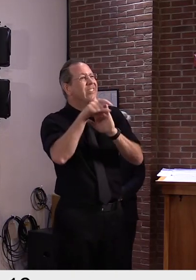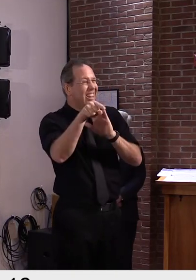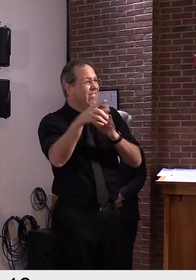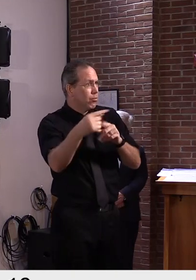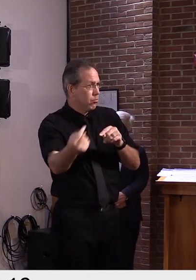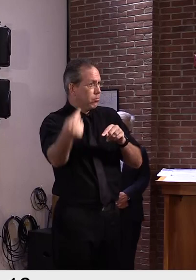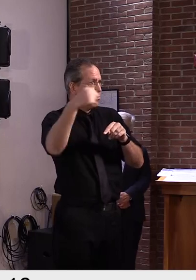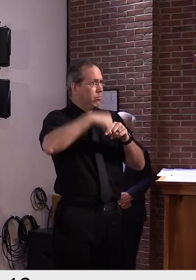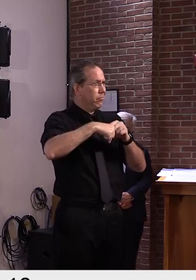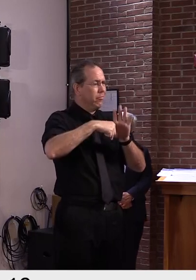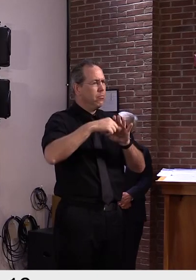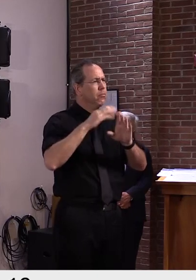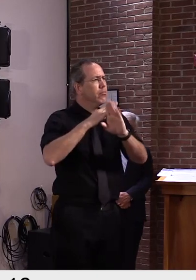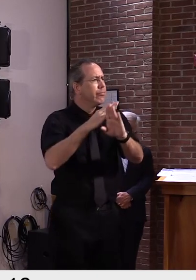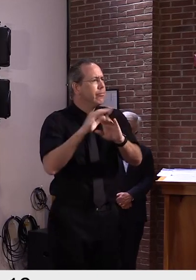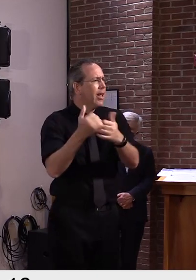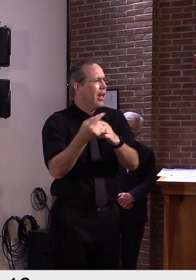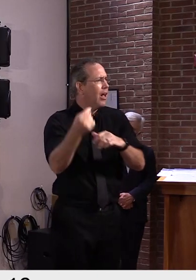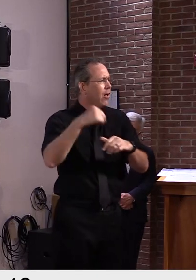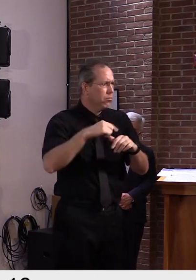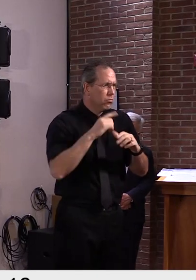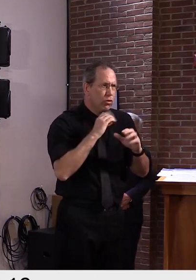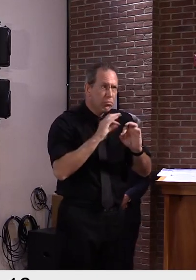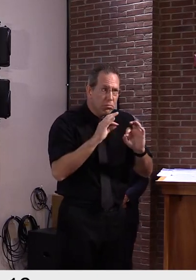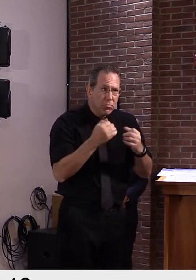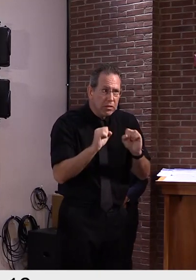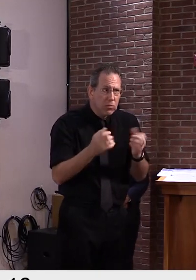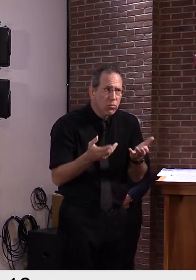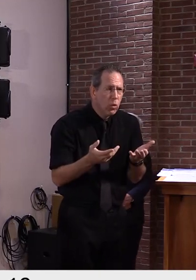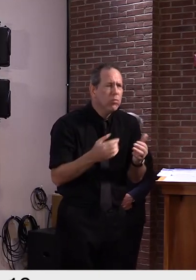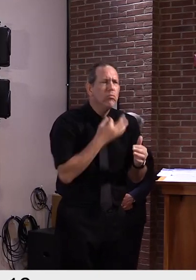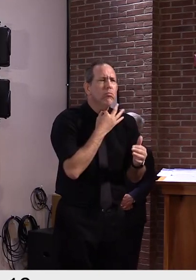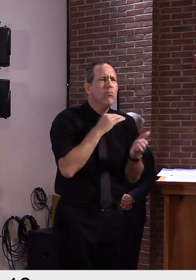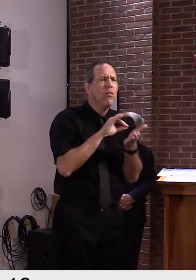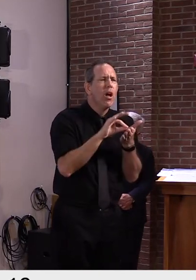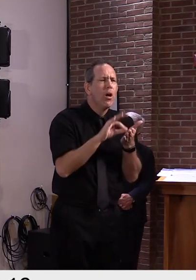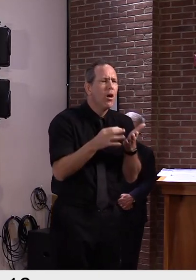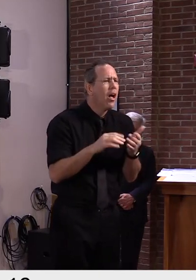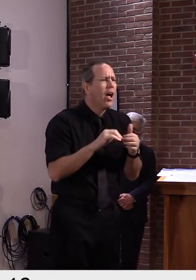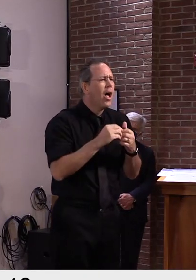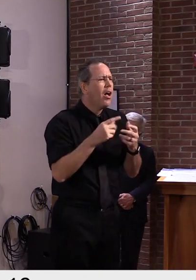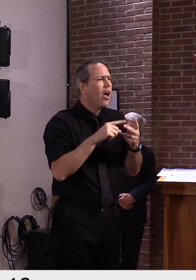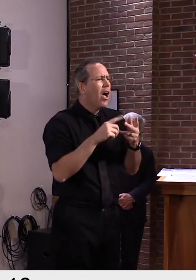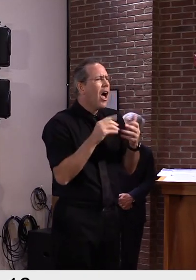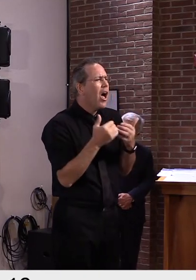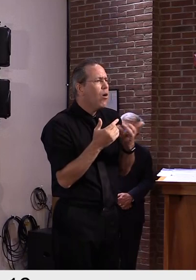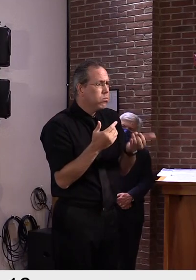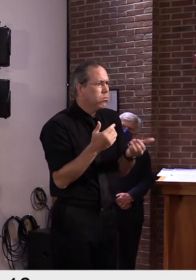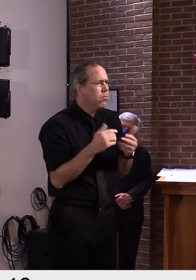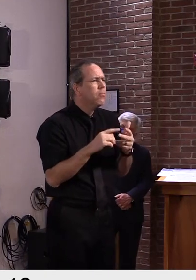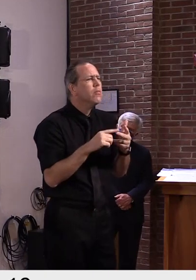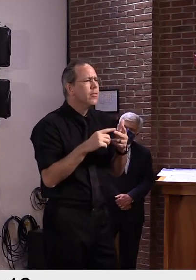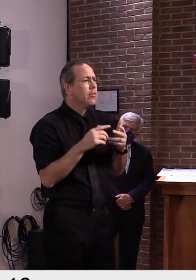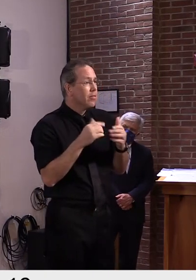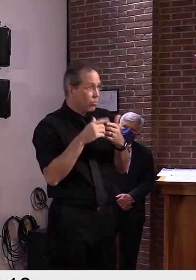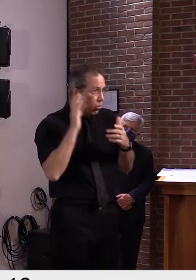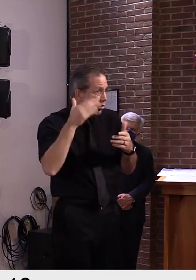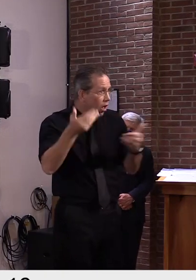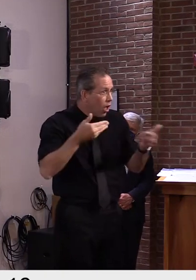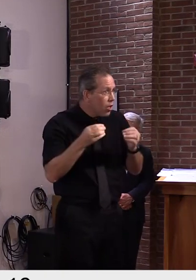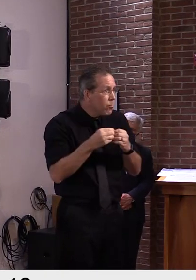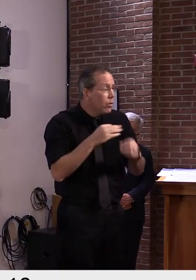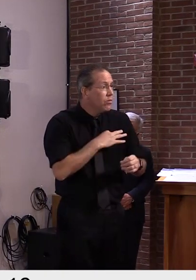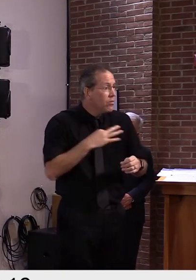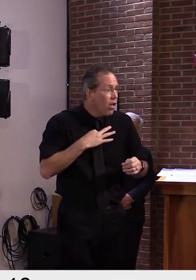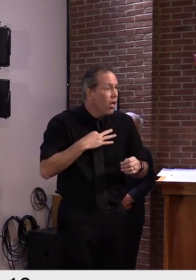one case from somebody prior to Vermont, uh, out of, uh, many hundreds of tests that were done. But